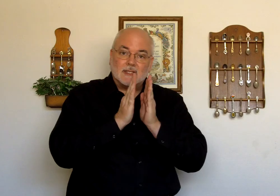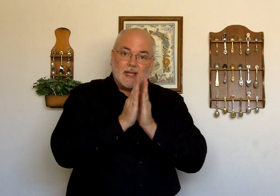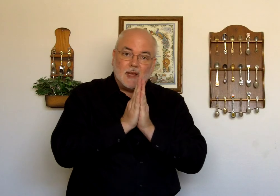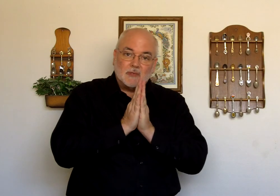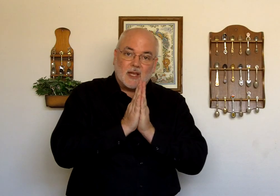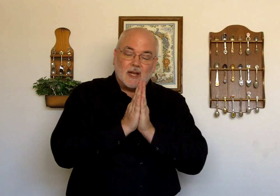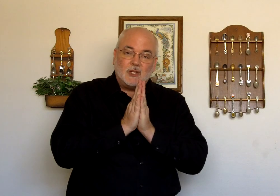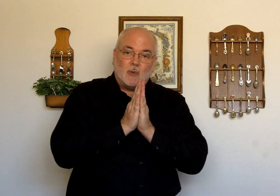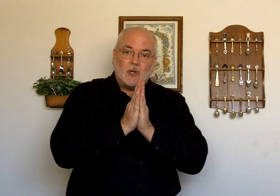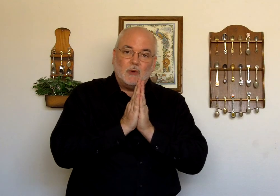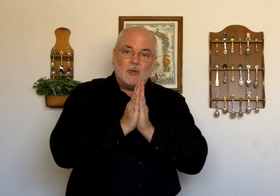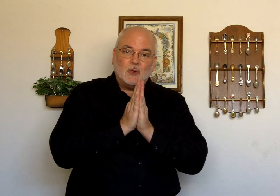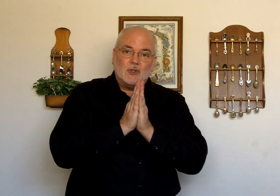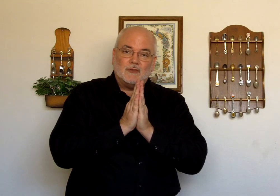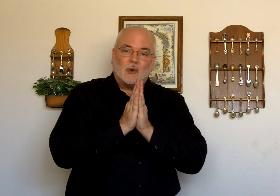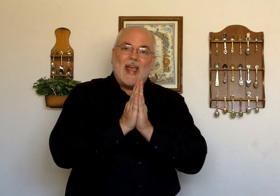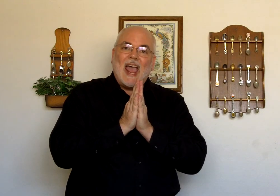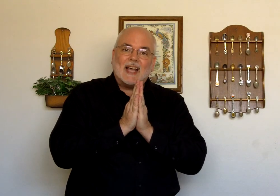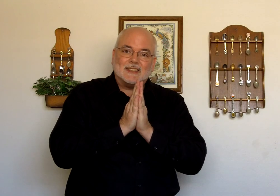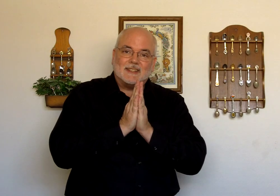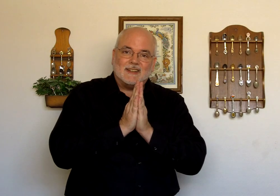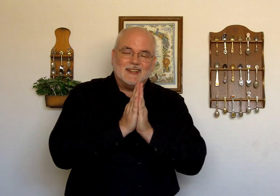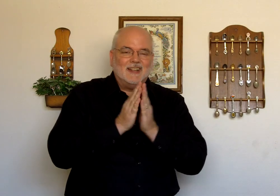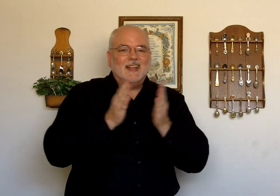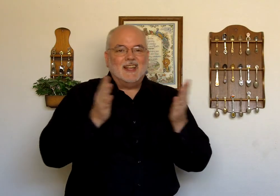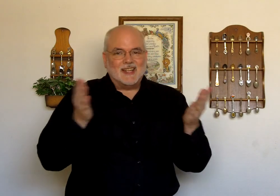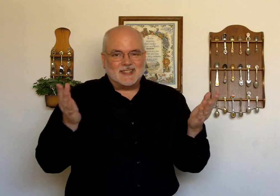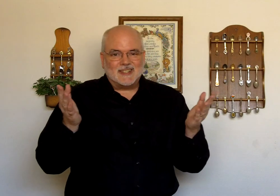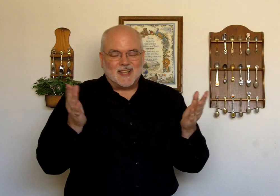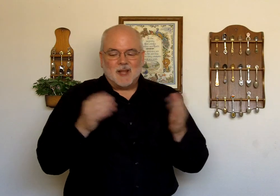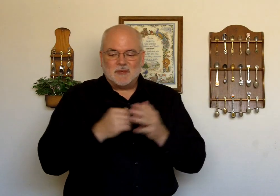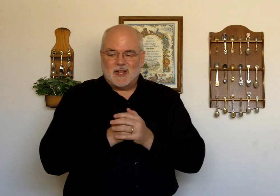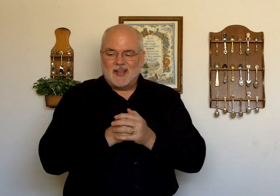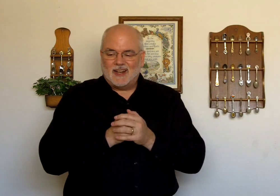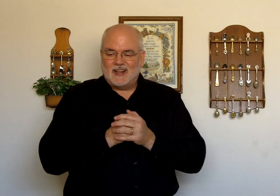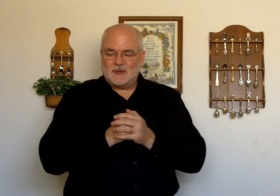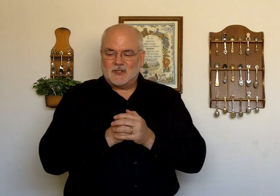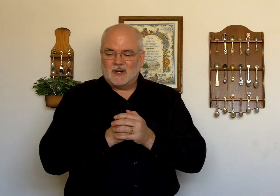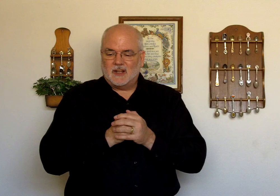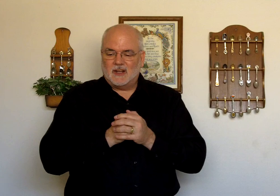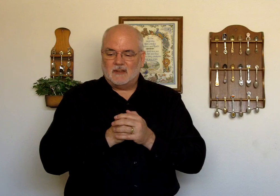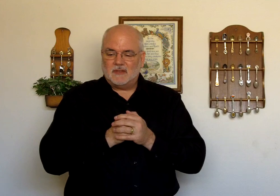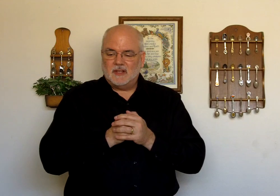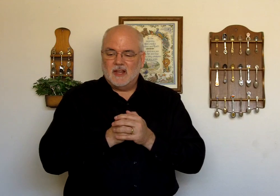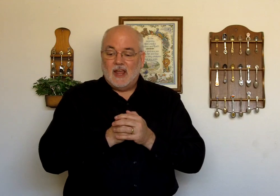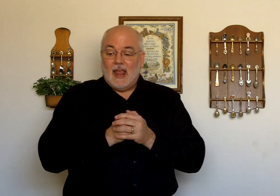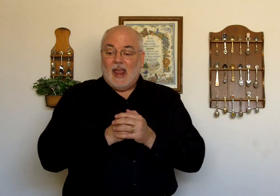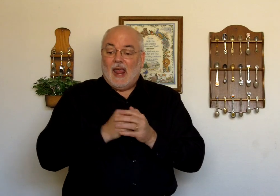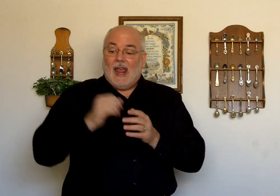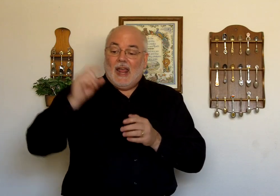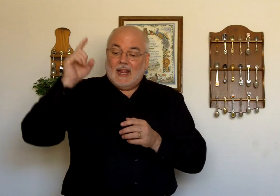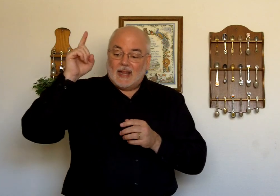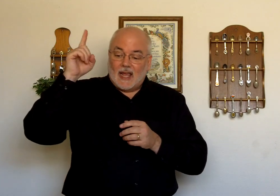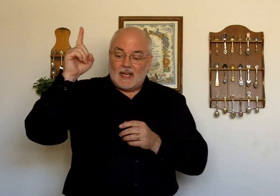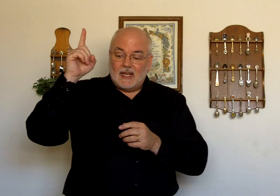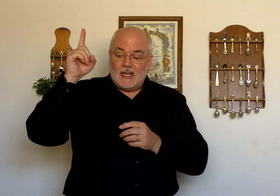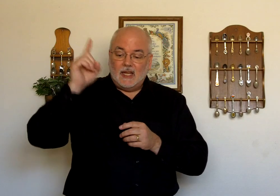the same sign as what you would use for ask. It's the same sign. Interestingly enough. That he.